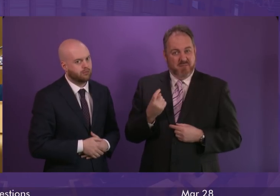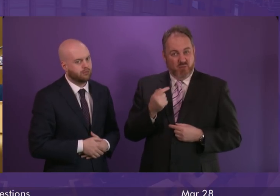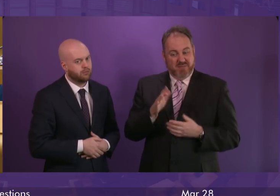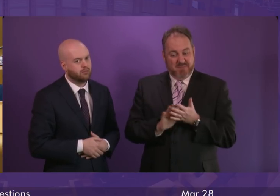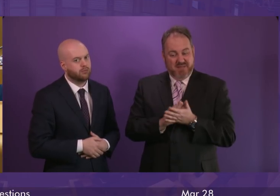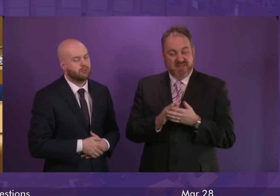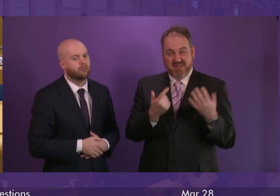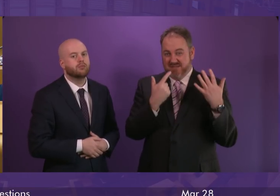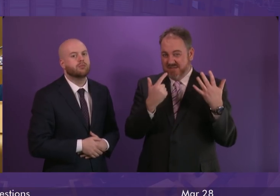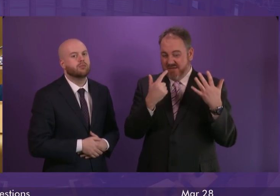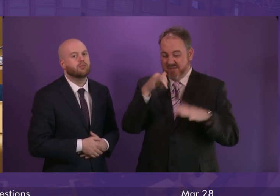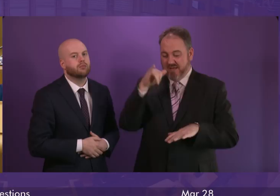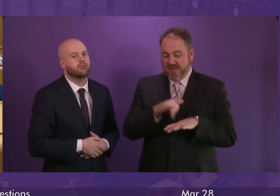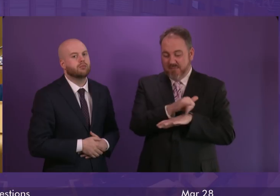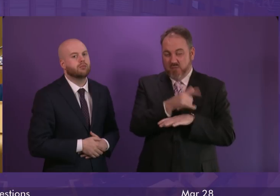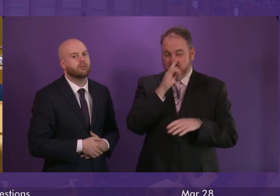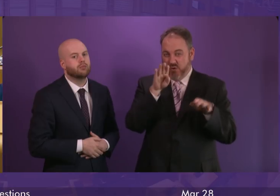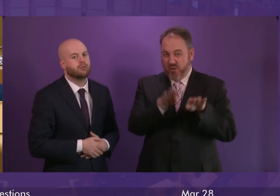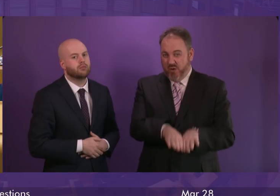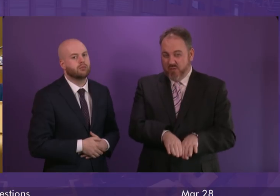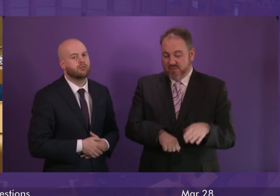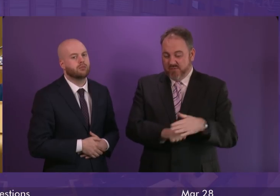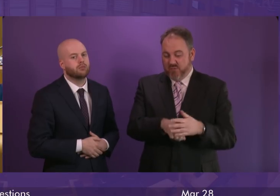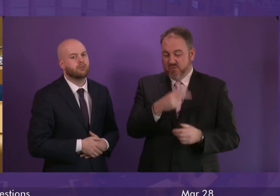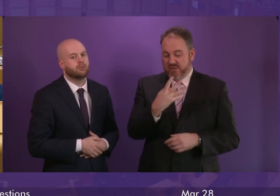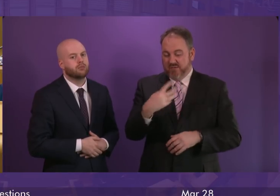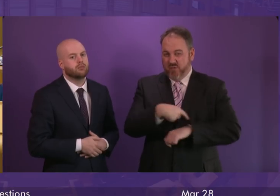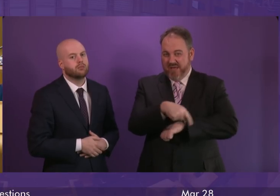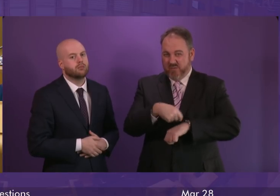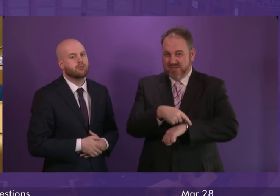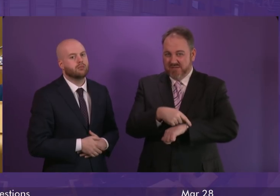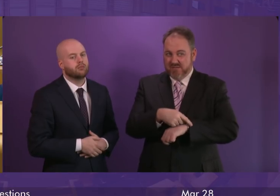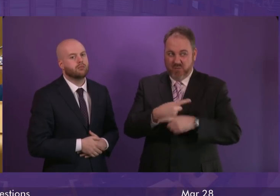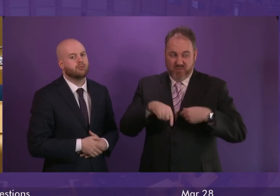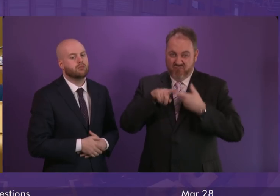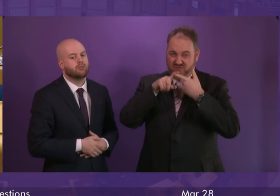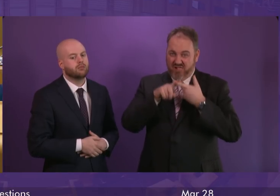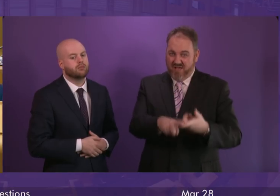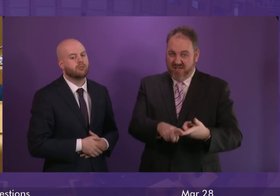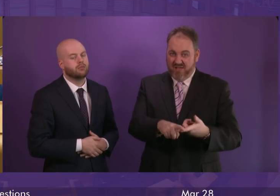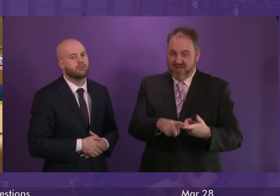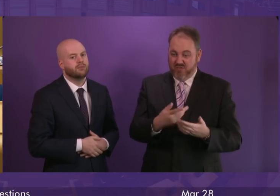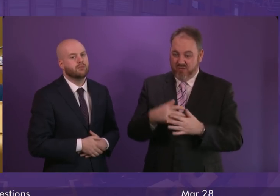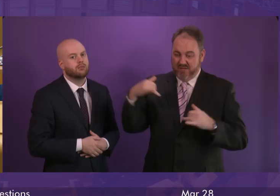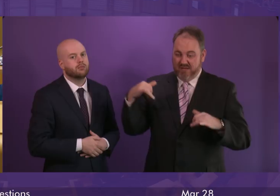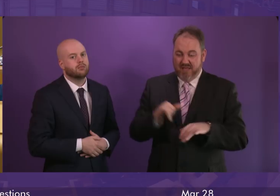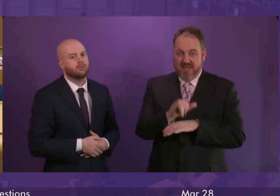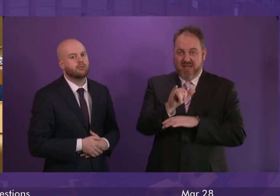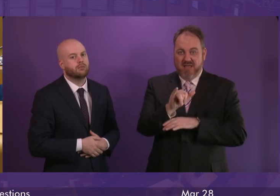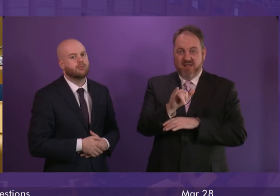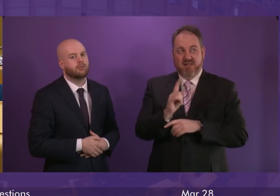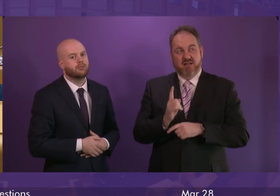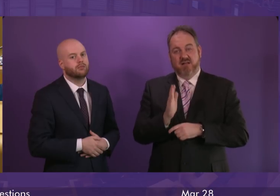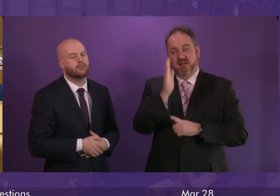seven airports for 24 hours. Given the importance of air travel to businesses, families in the Highlands and Islands,